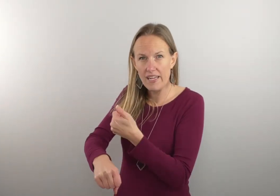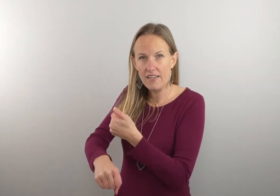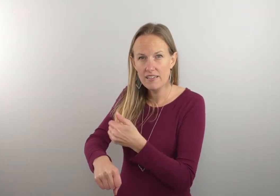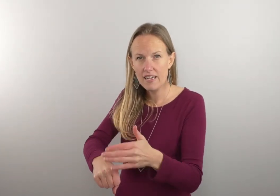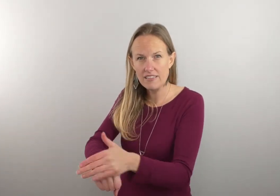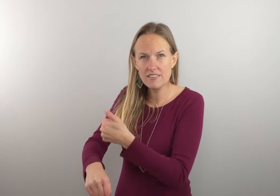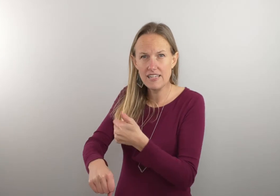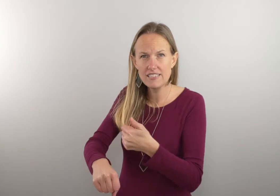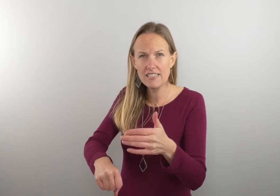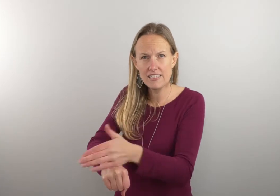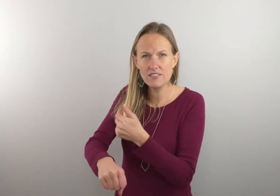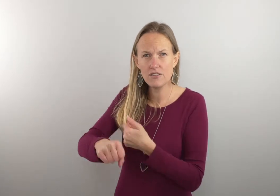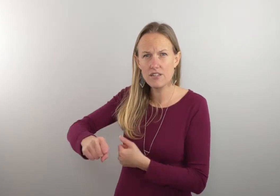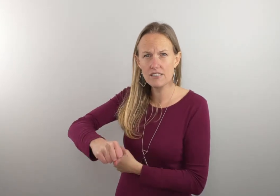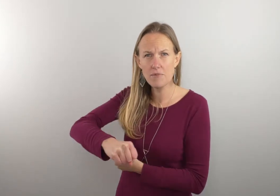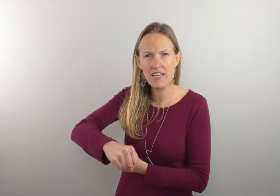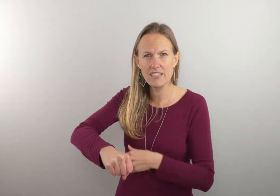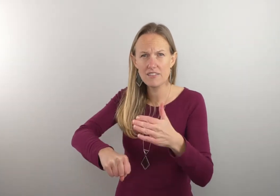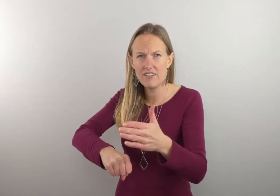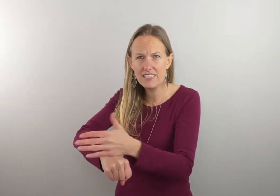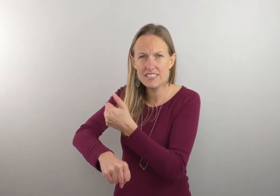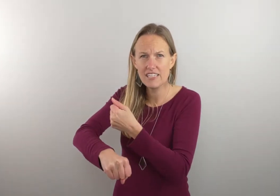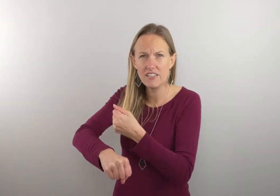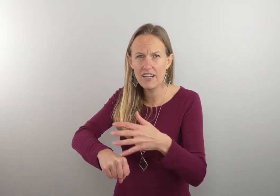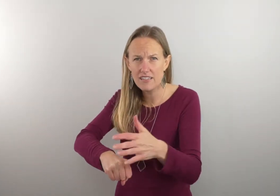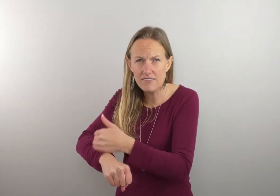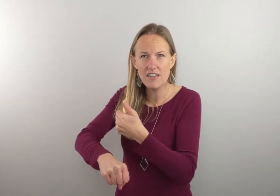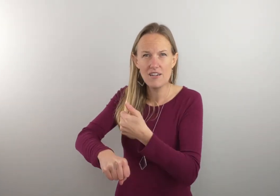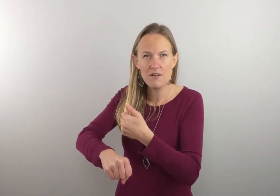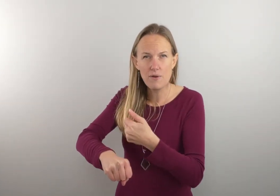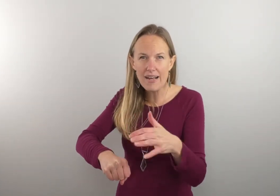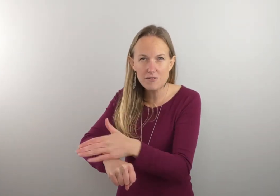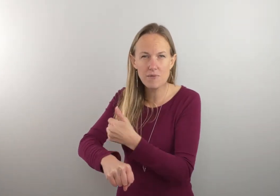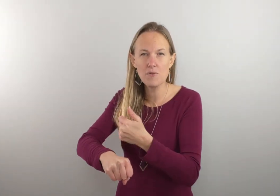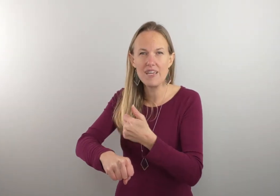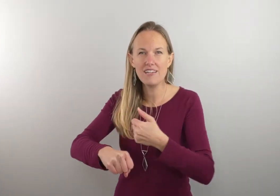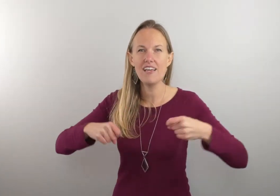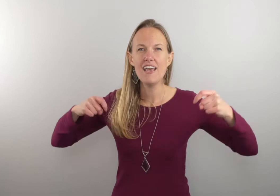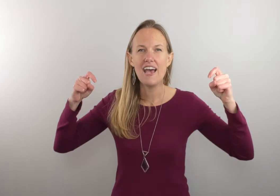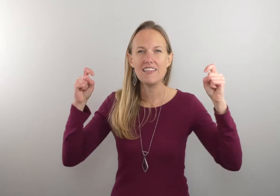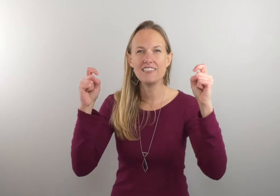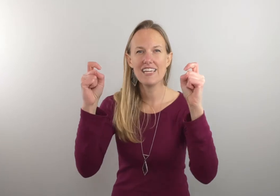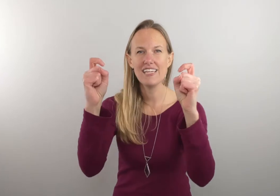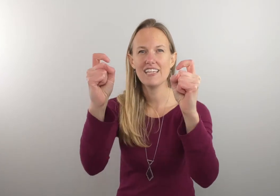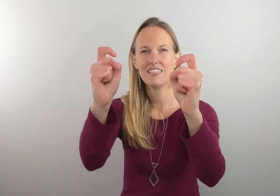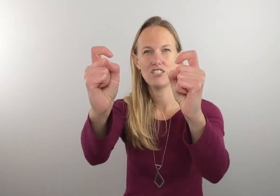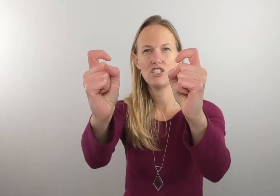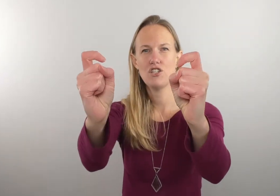okay so that's like this so you're not dominant hand has a fist and then you kind of grasp the win and then taking your two